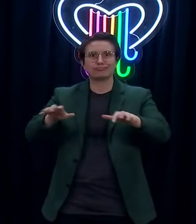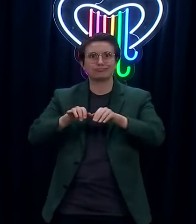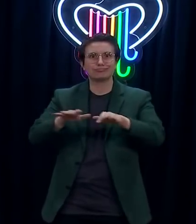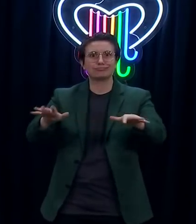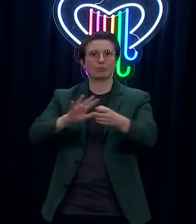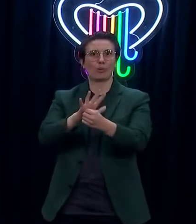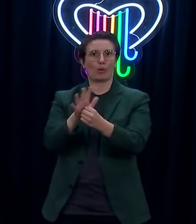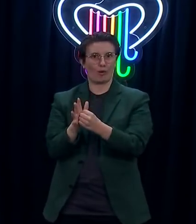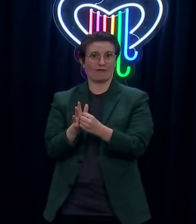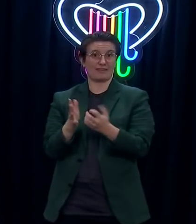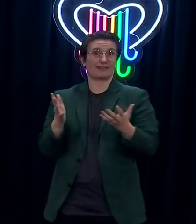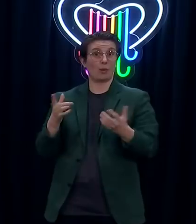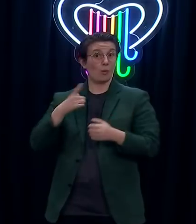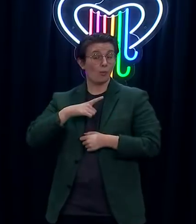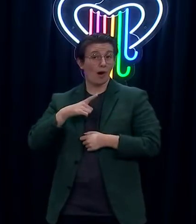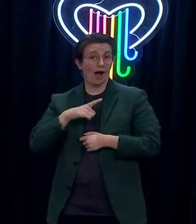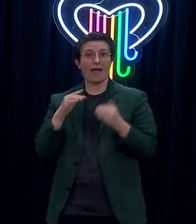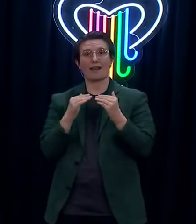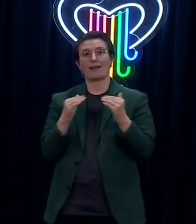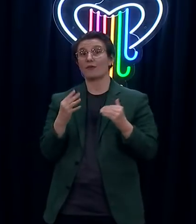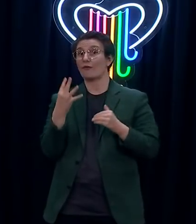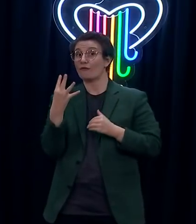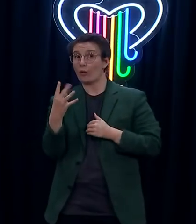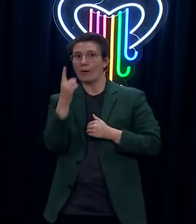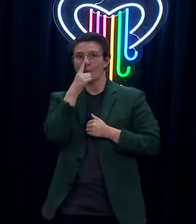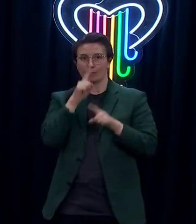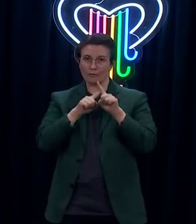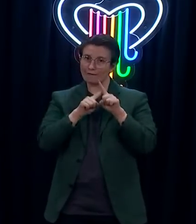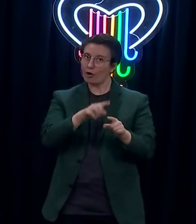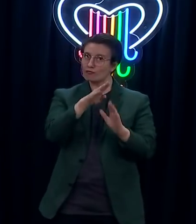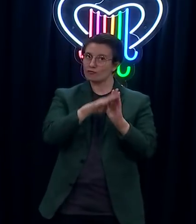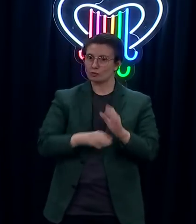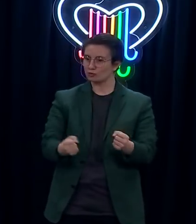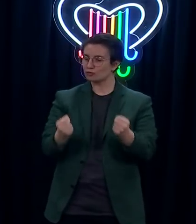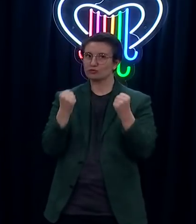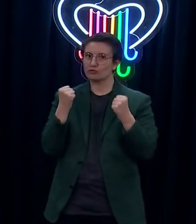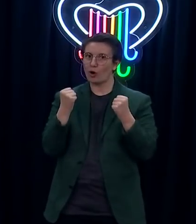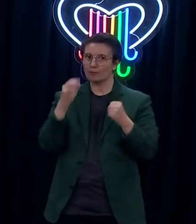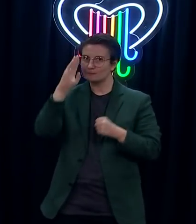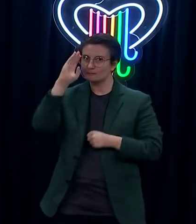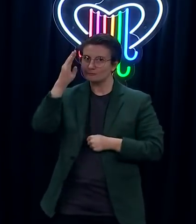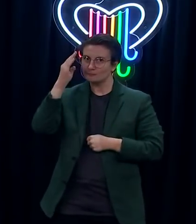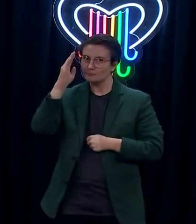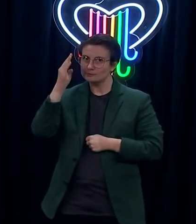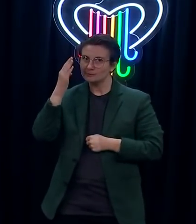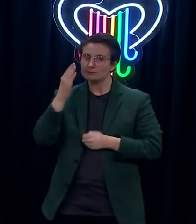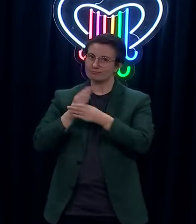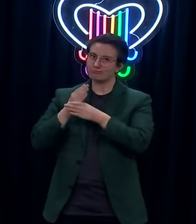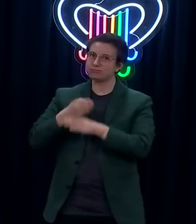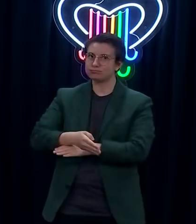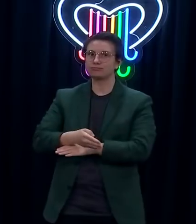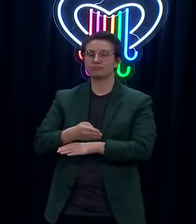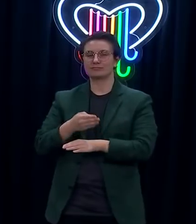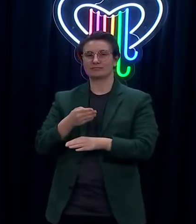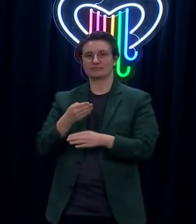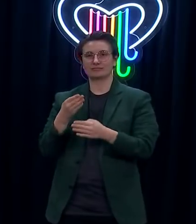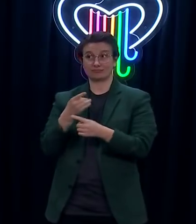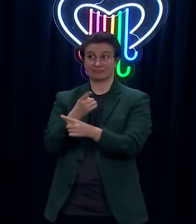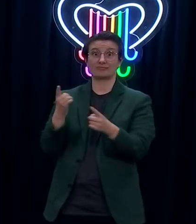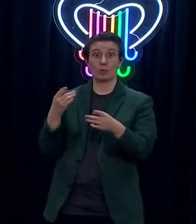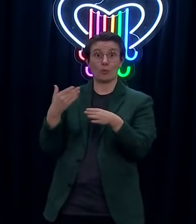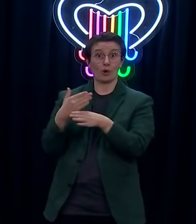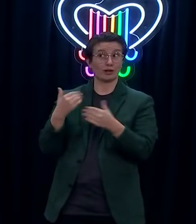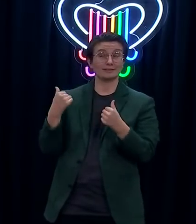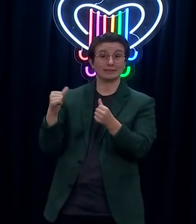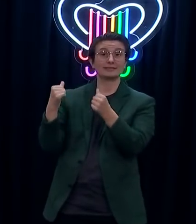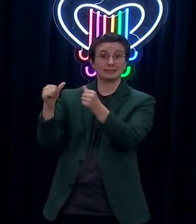4 and the work that people have done. So Level 4 has played an incredibly important role of getting that outbreak under control. Yes,